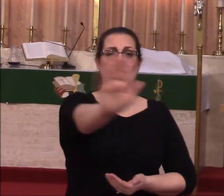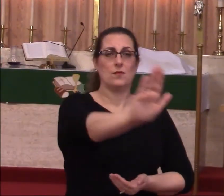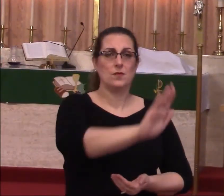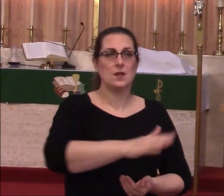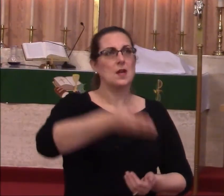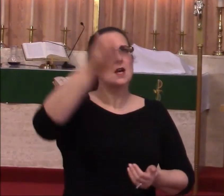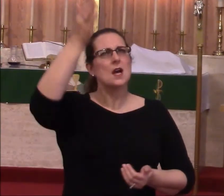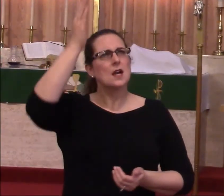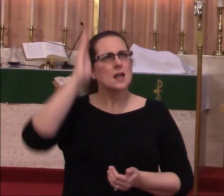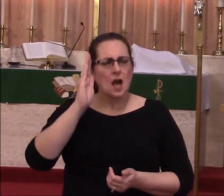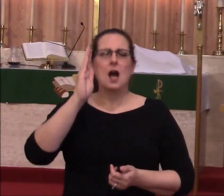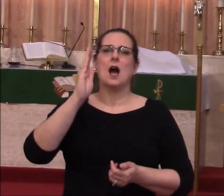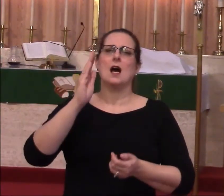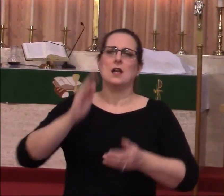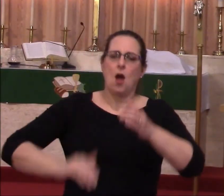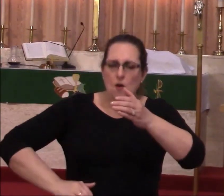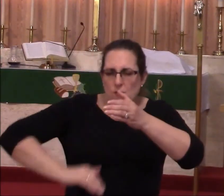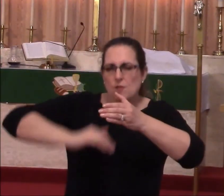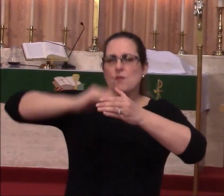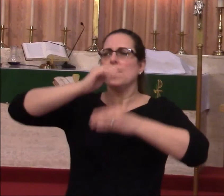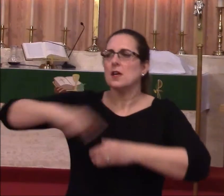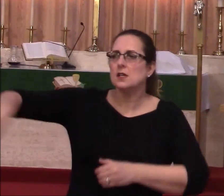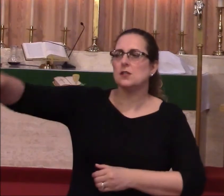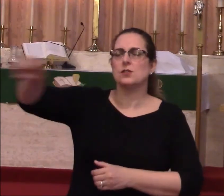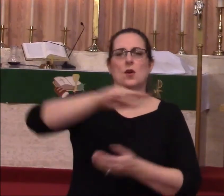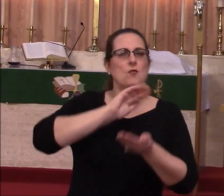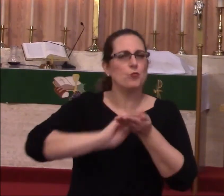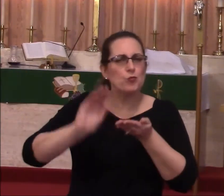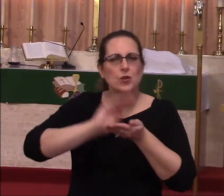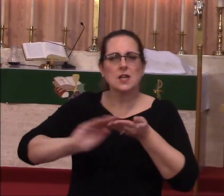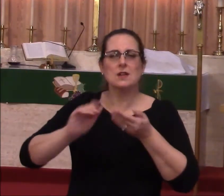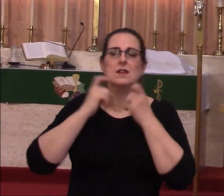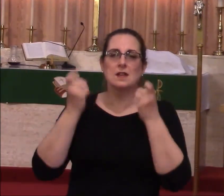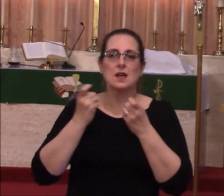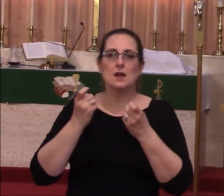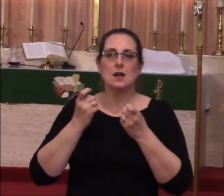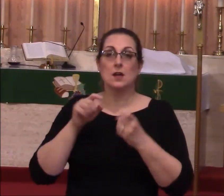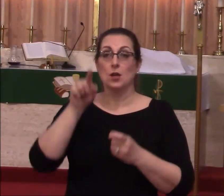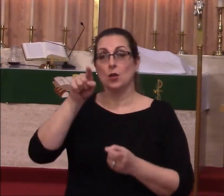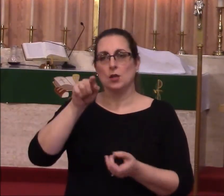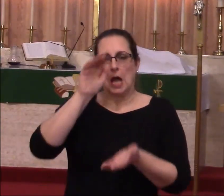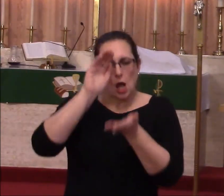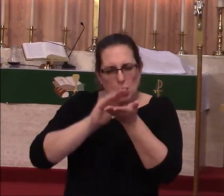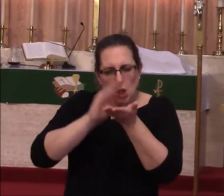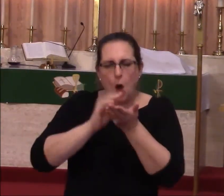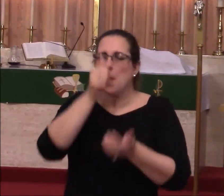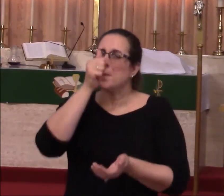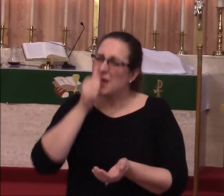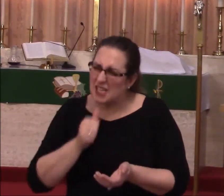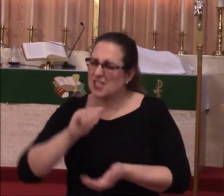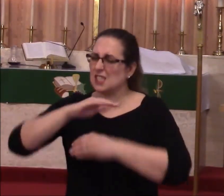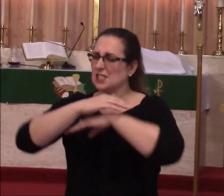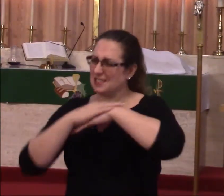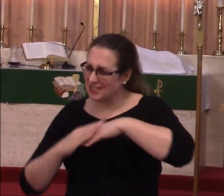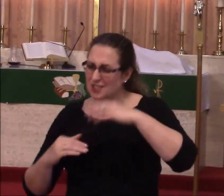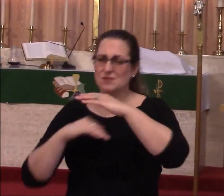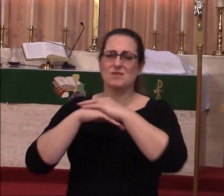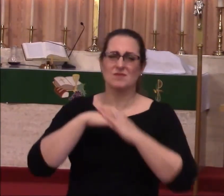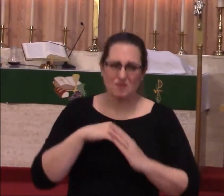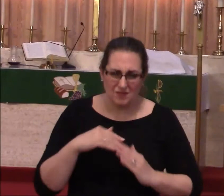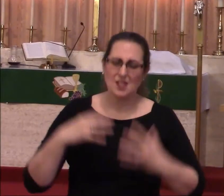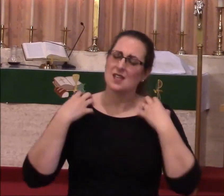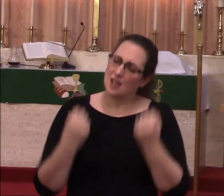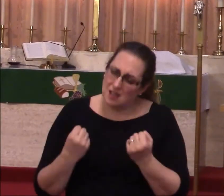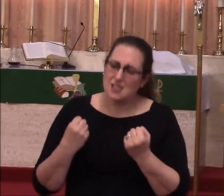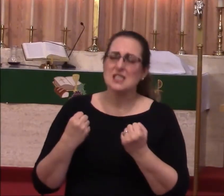God is the one that fills you up in the forgiveness of your sins. You're low on patience. You're low on compassion. You're low on